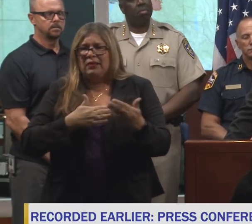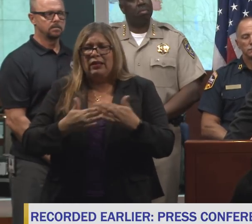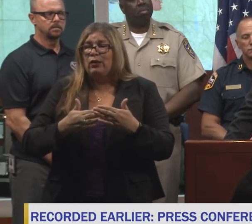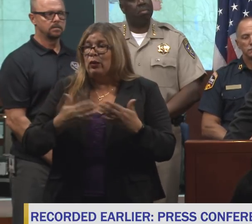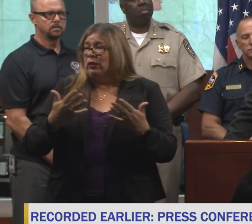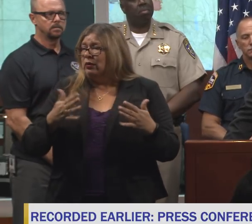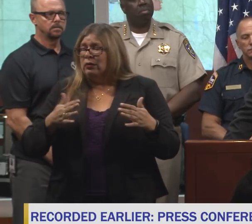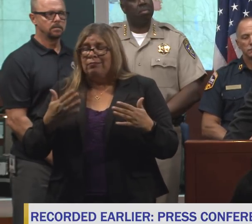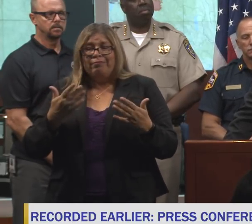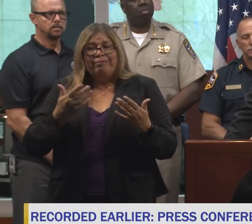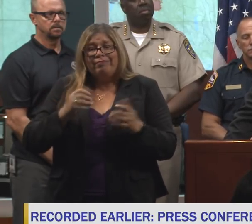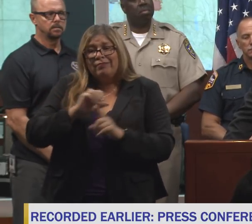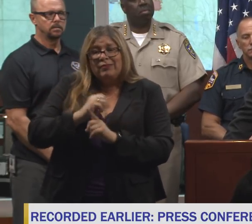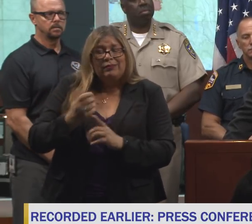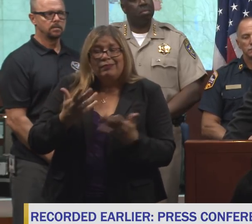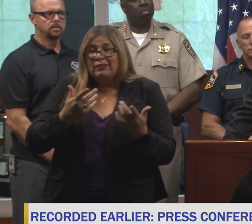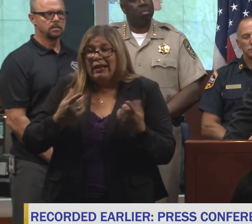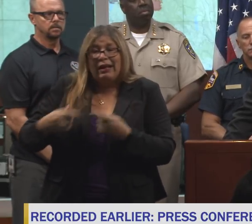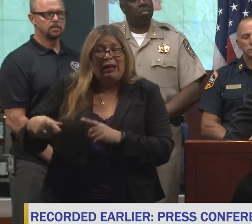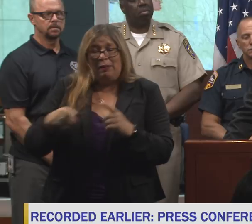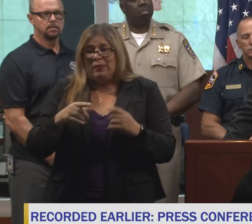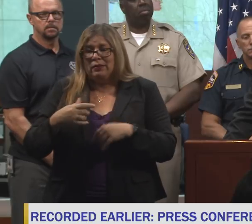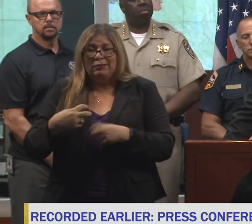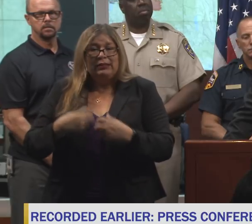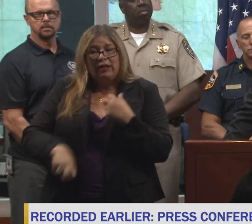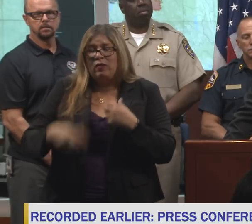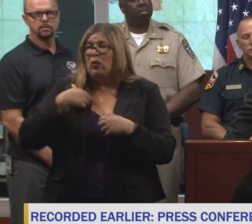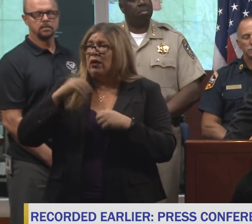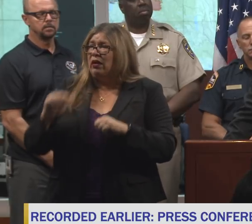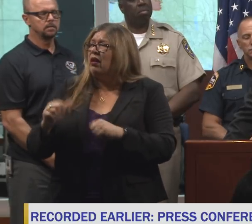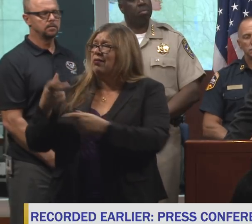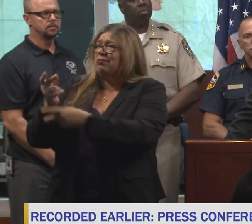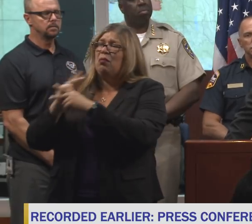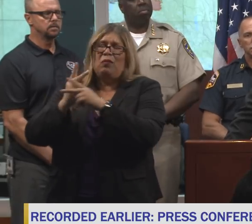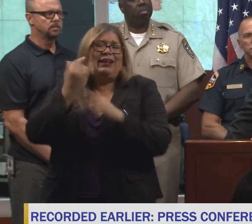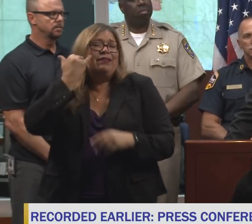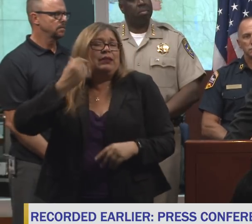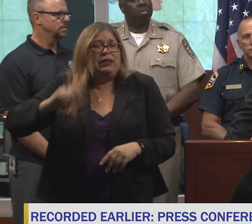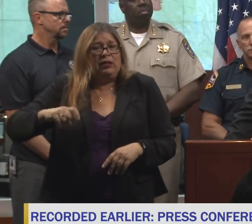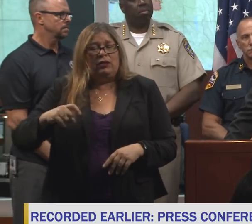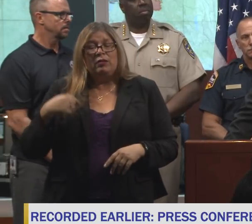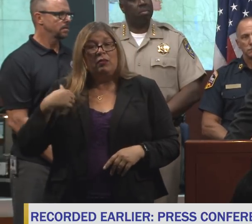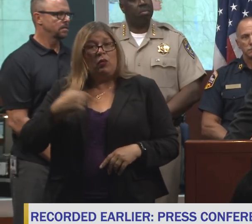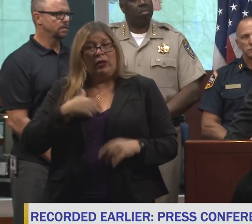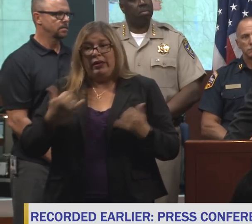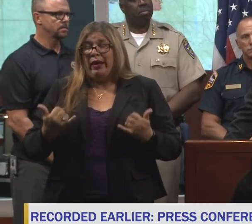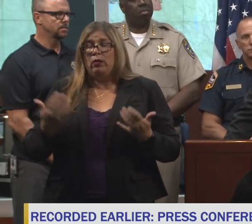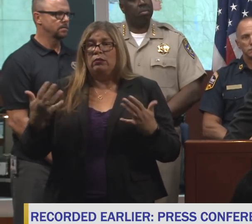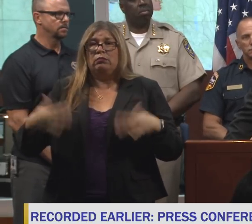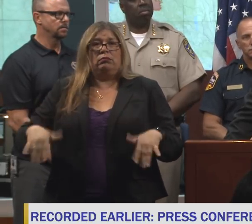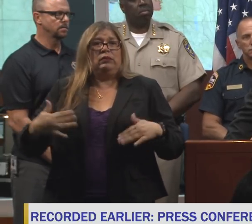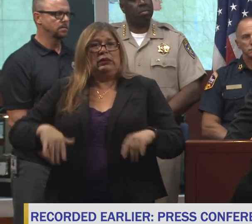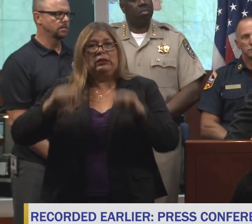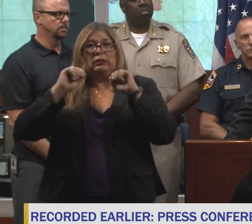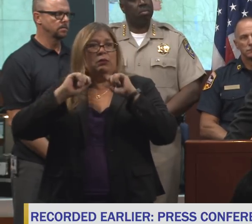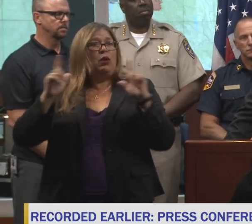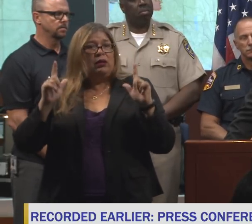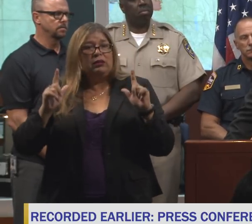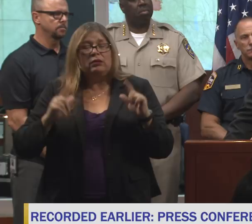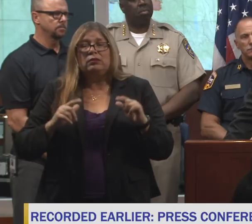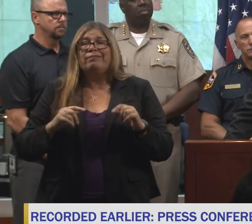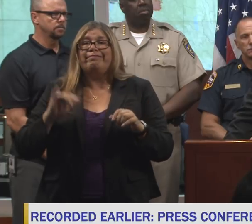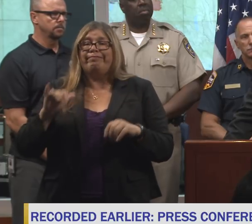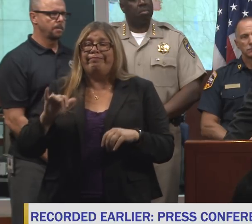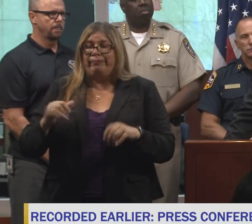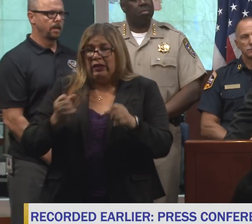available borrowings that can be made available. But we're being surprised. Every year is teaching